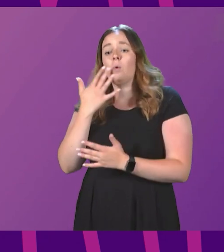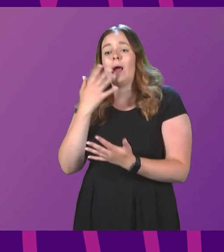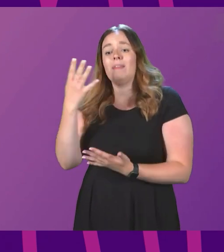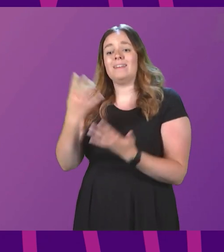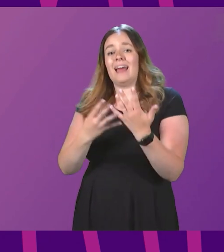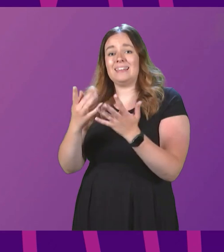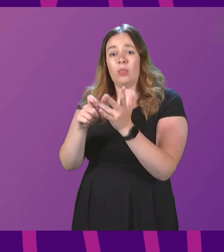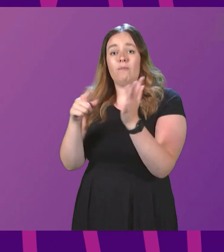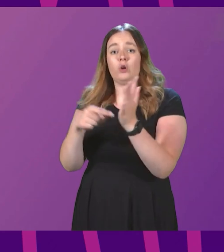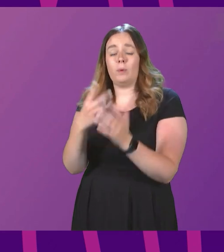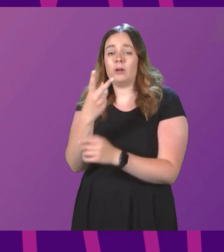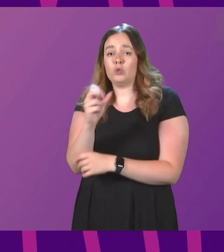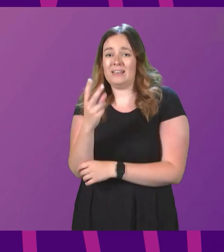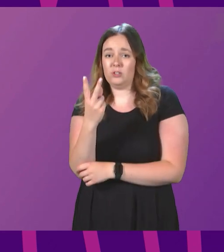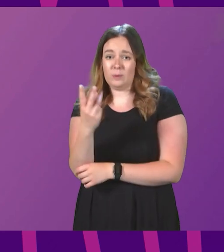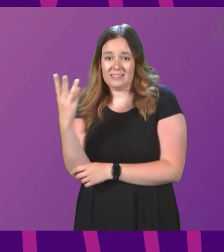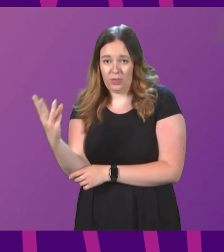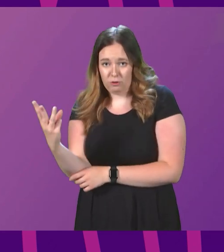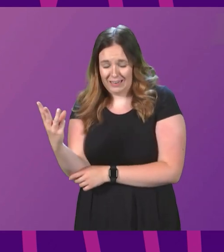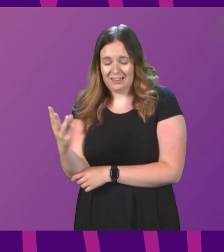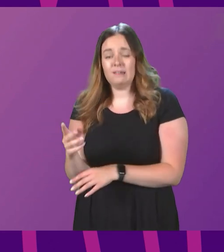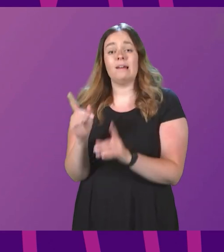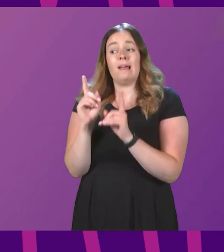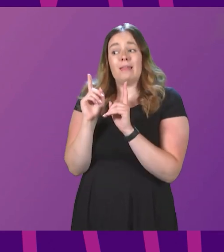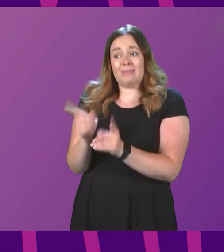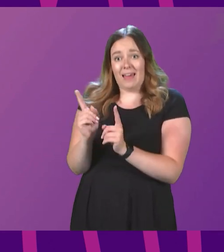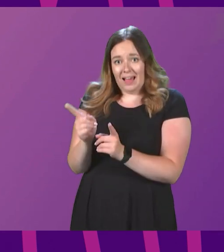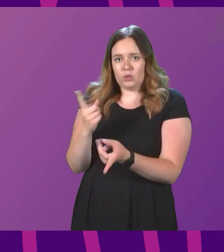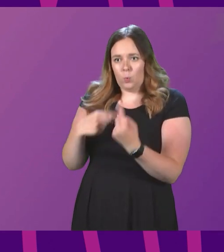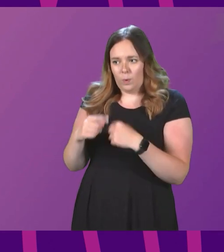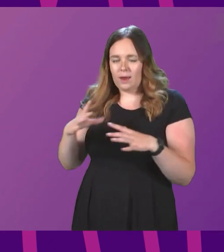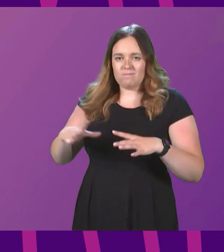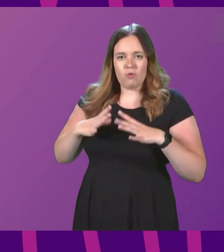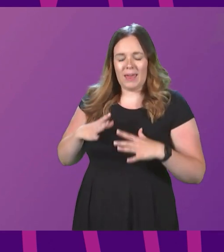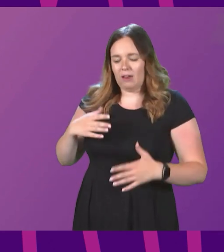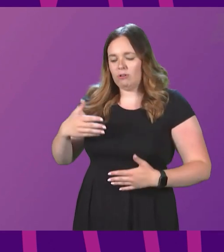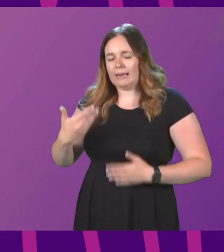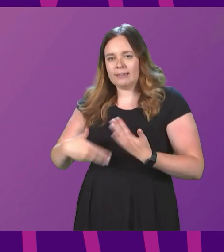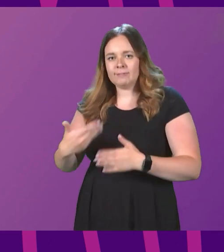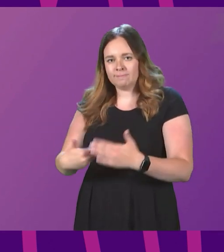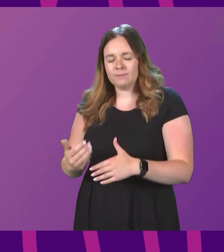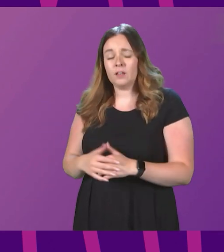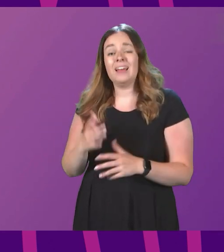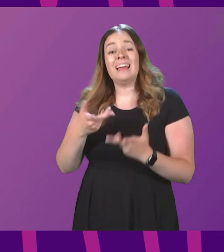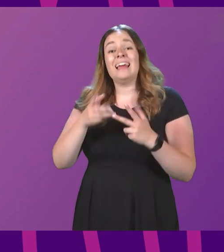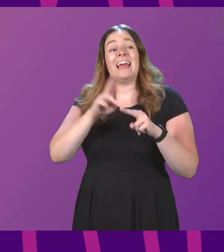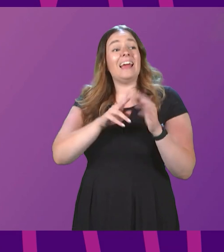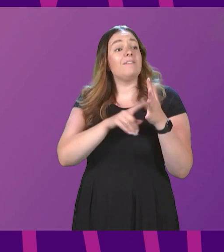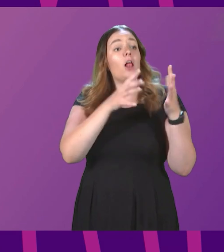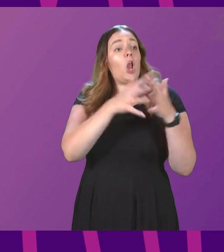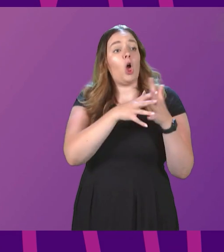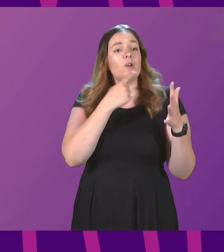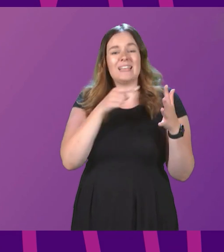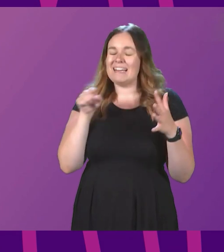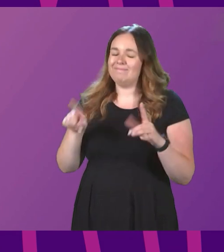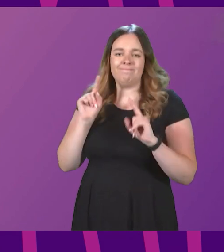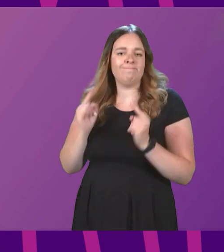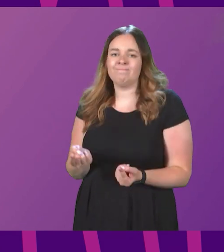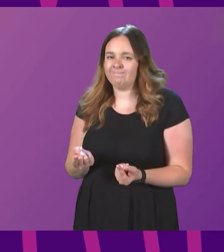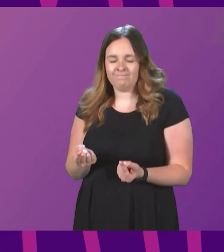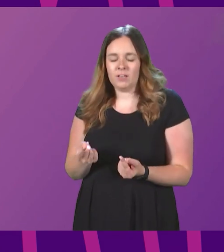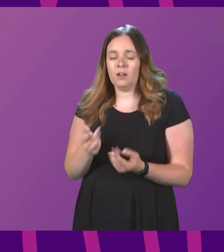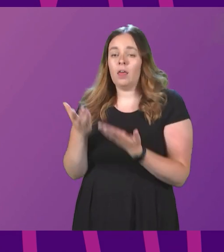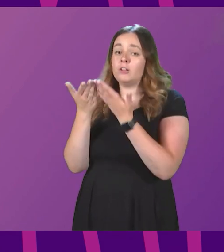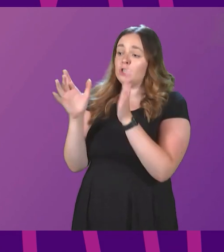October 2023. That is what we are preparing for. But if the law says that is not possible, the general